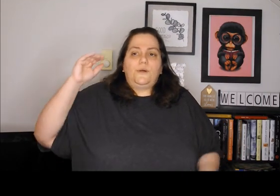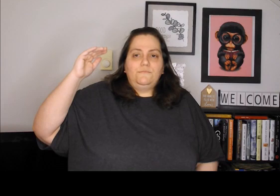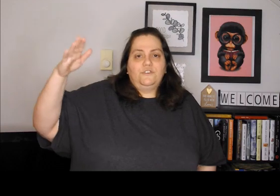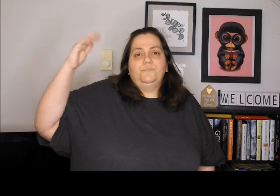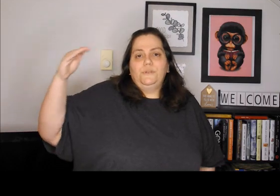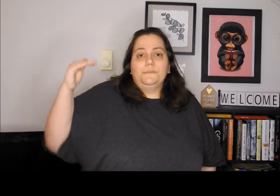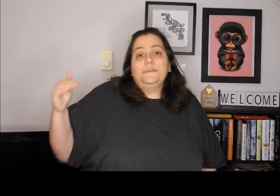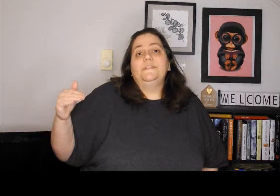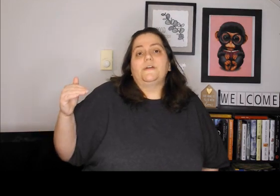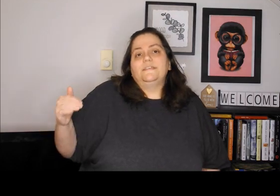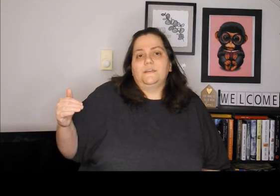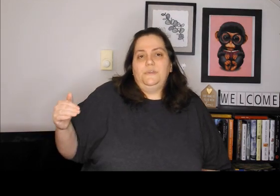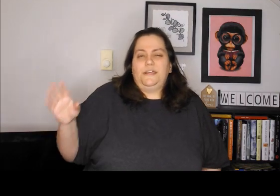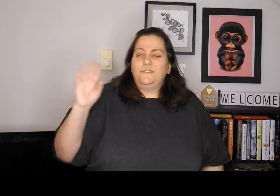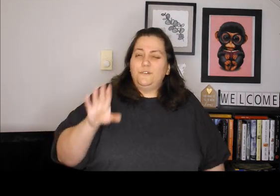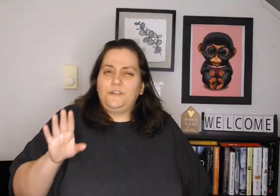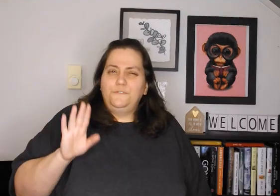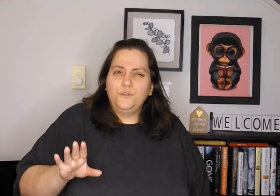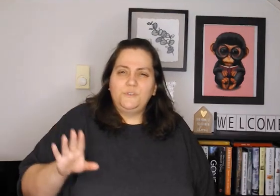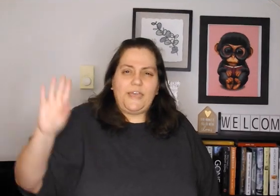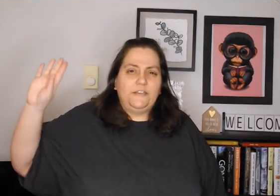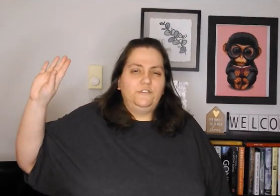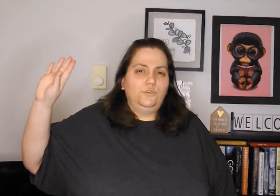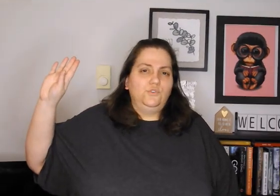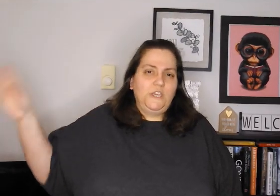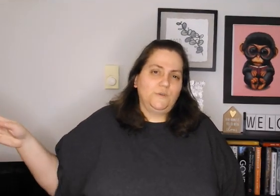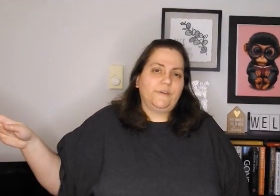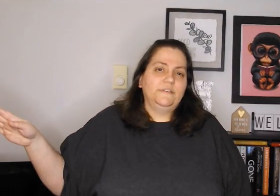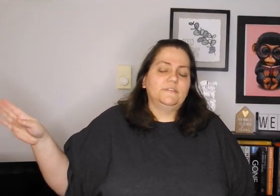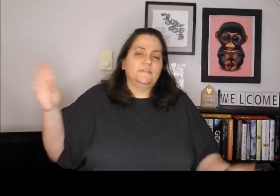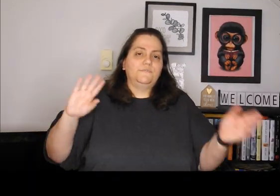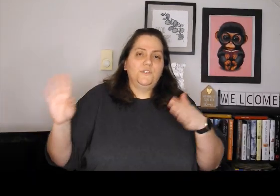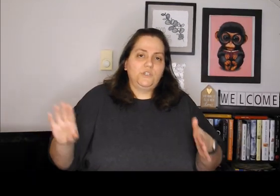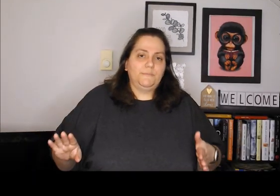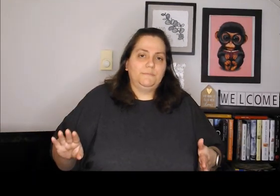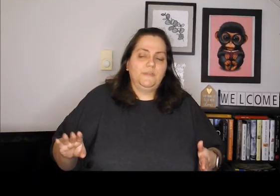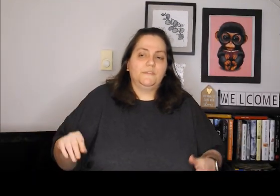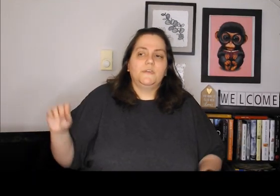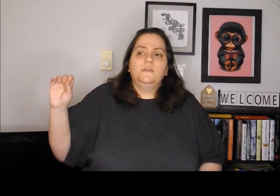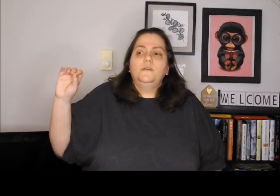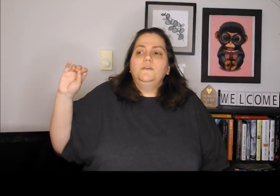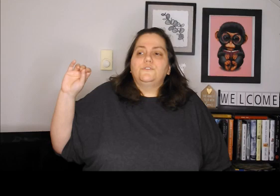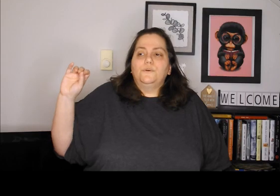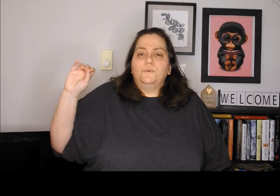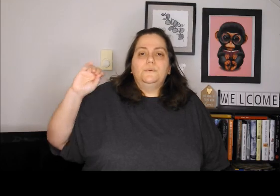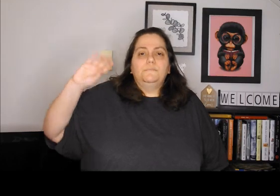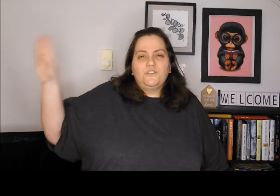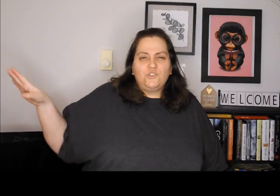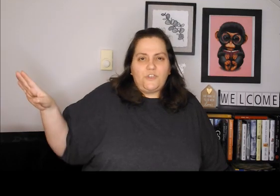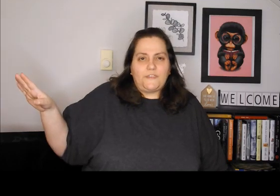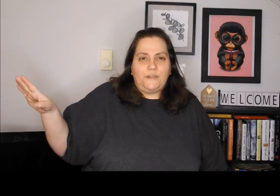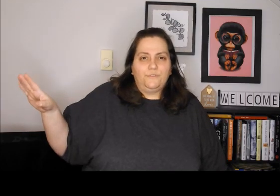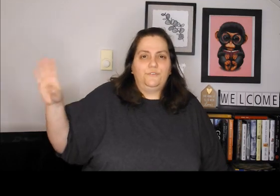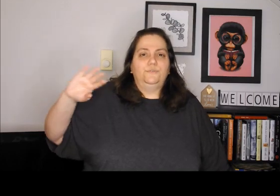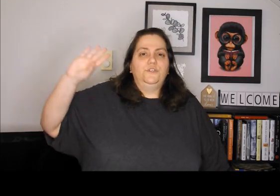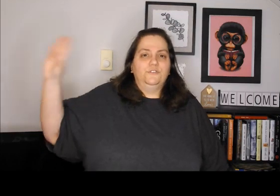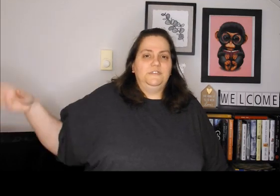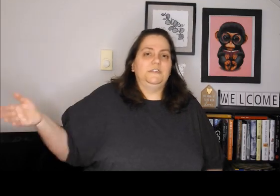I'm just putting them in there as I read. I still got a few to add to January's because I'm finishing up the month. So make sure you check that out soon and you'll see